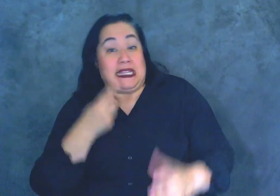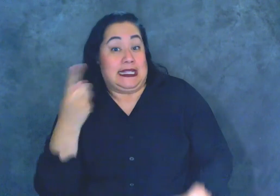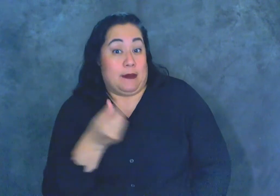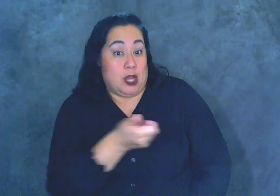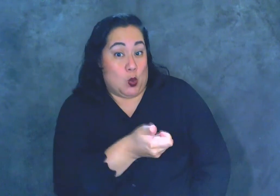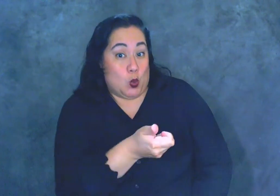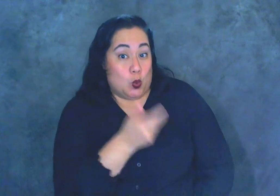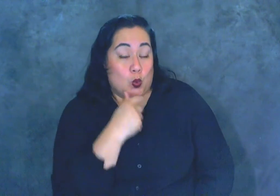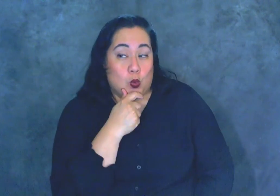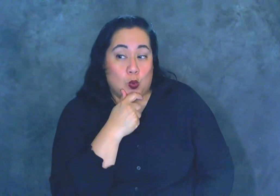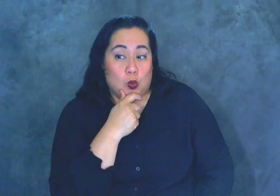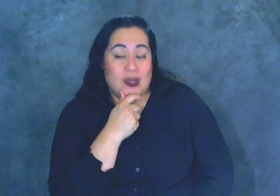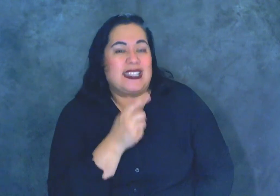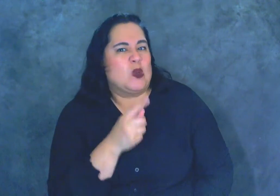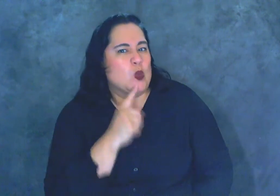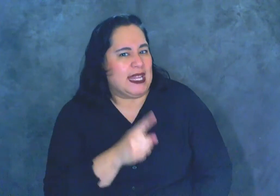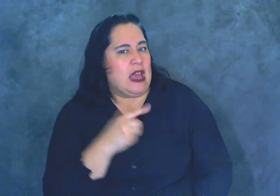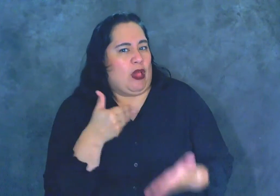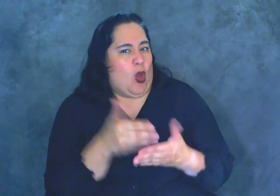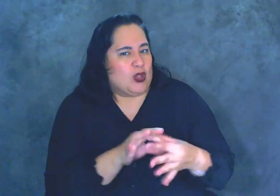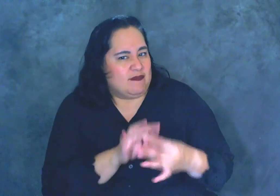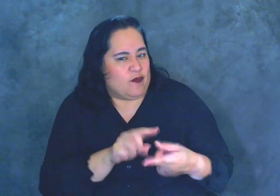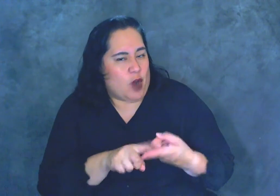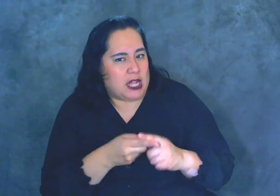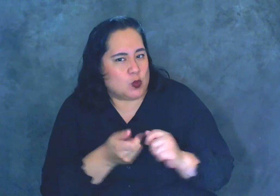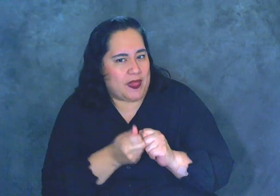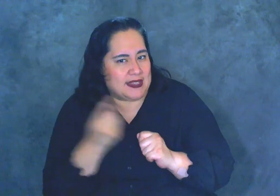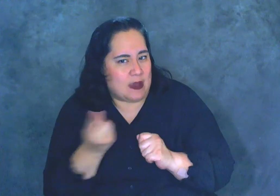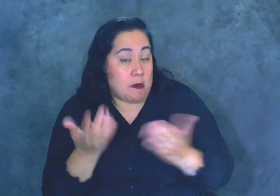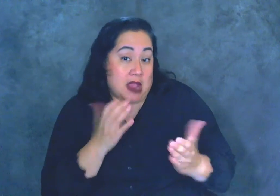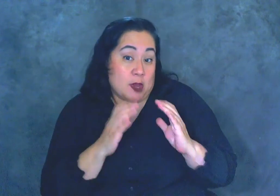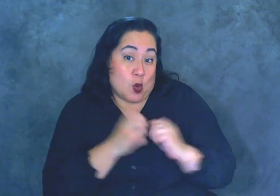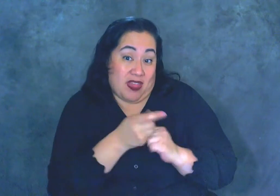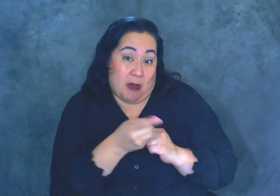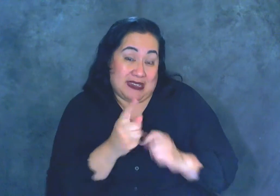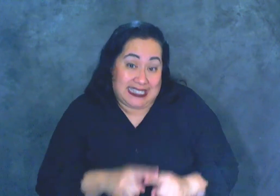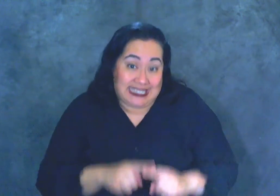is really close friends with someone might communicate with them differently than they do